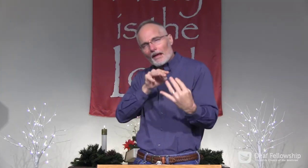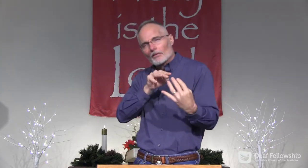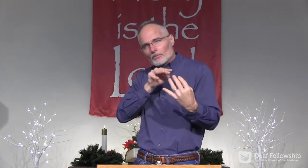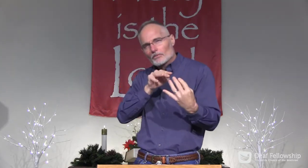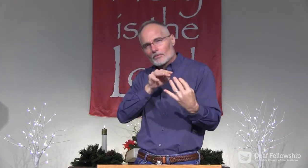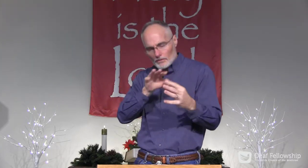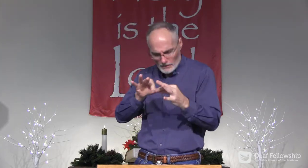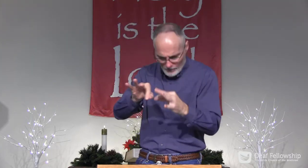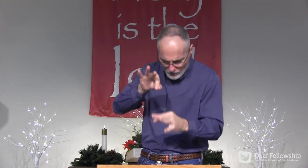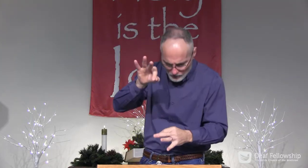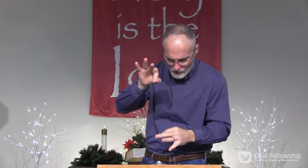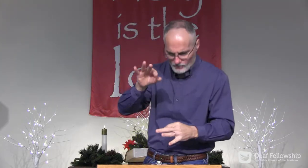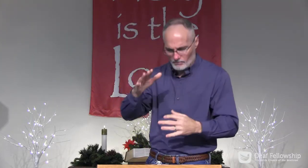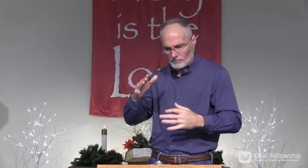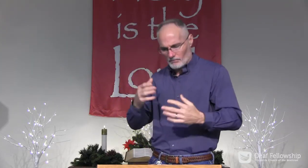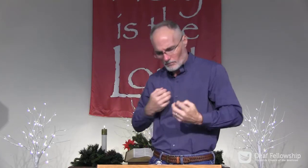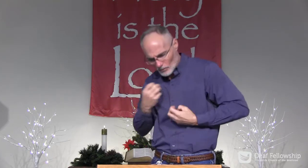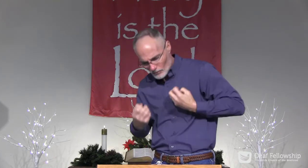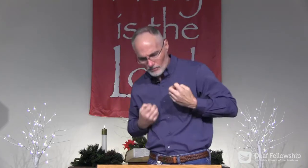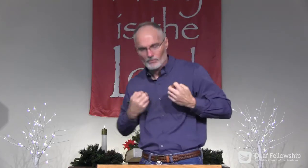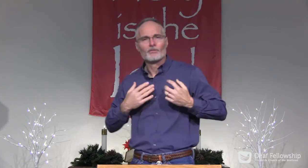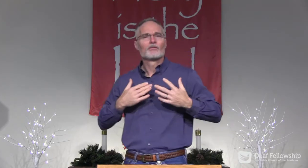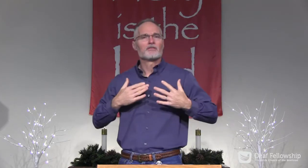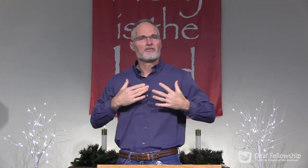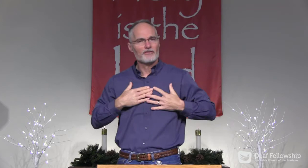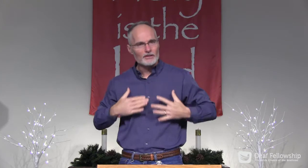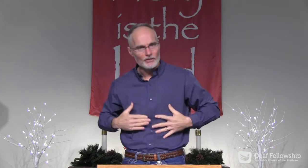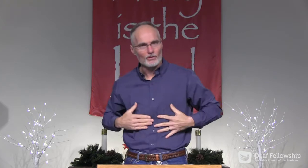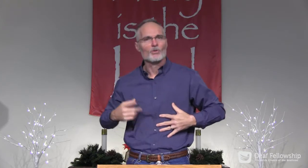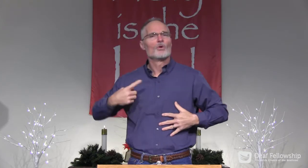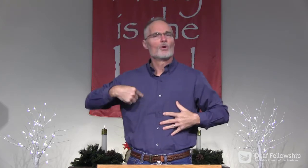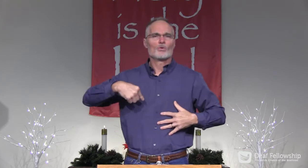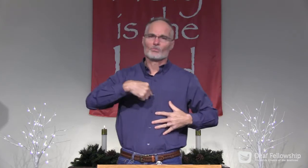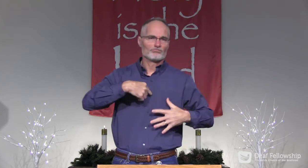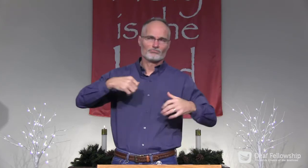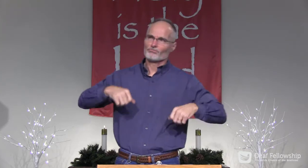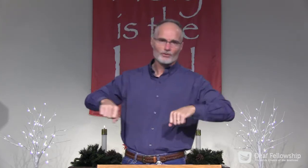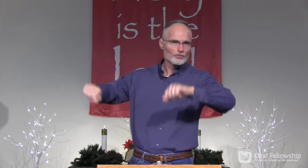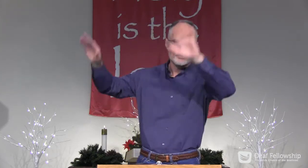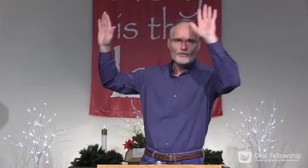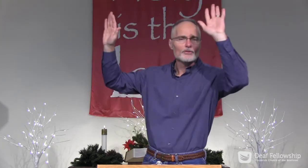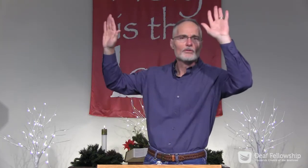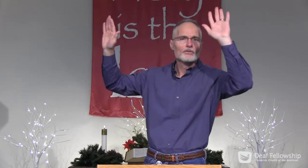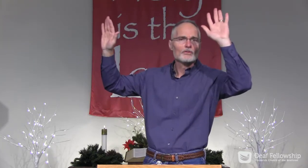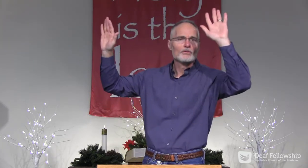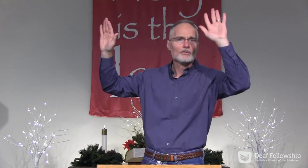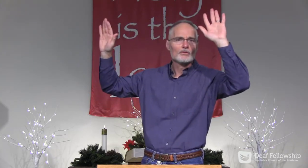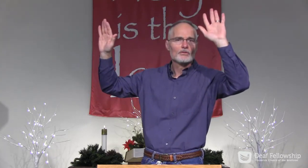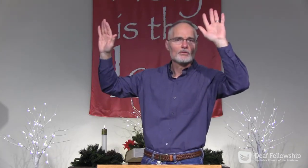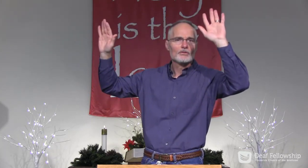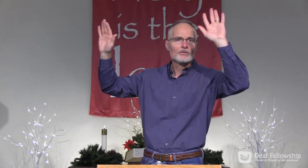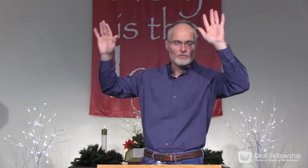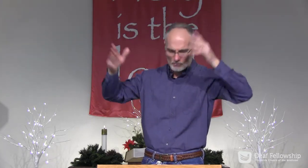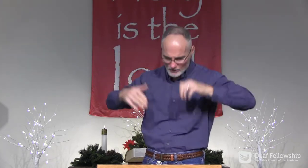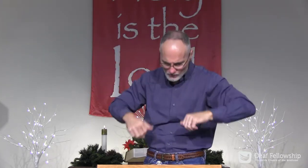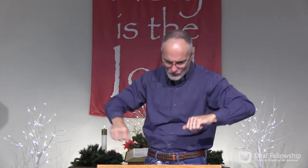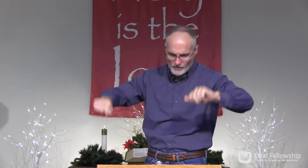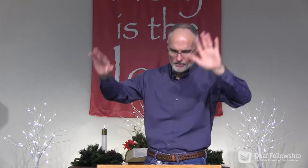resolve them. All of those battles, the spiritual, emotional, physical battles, we can